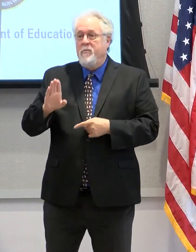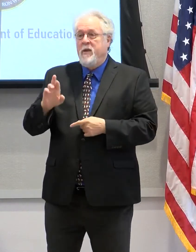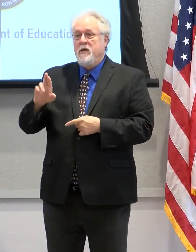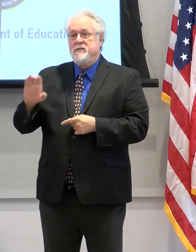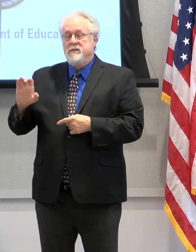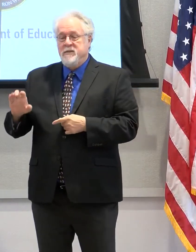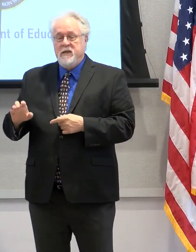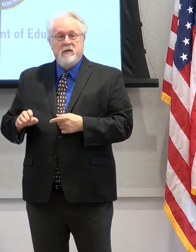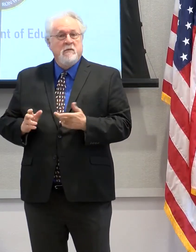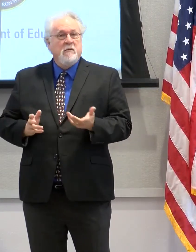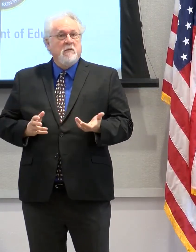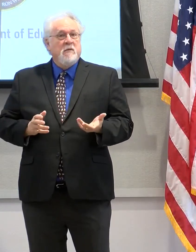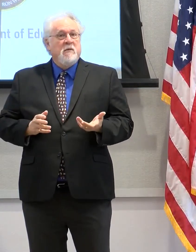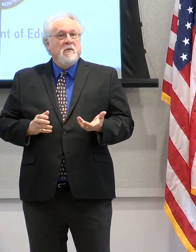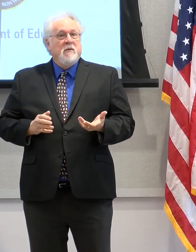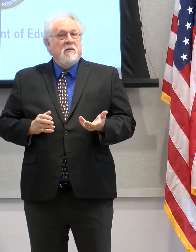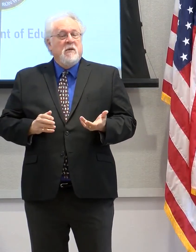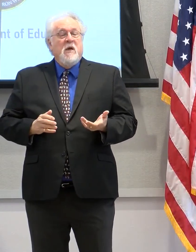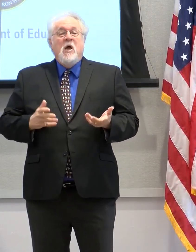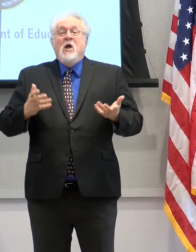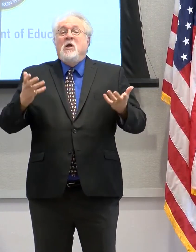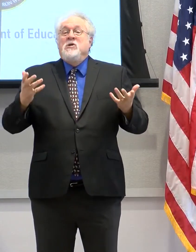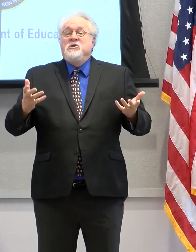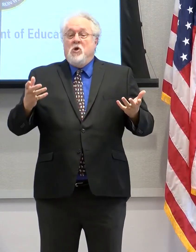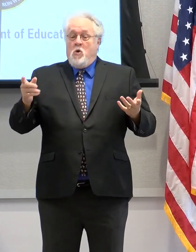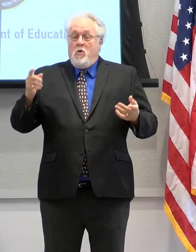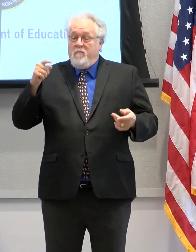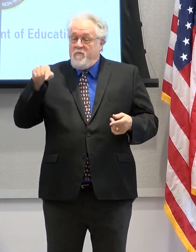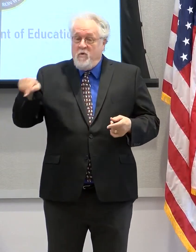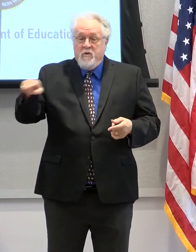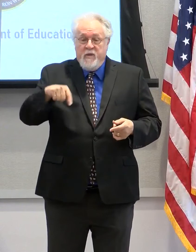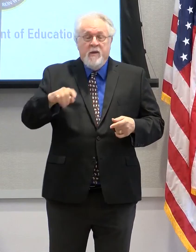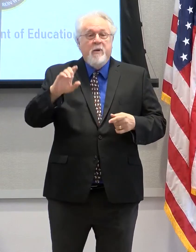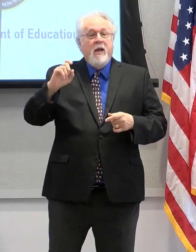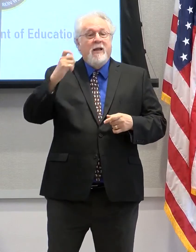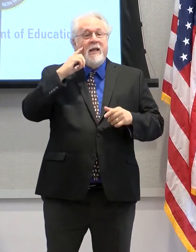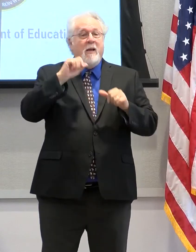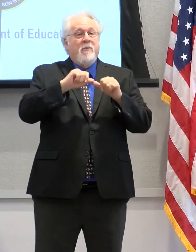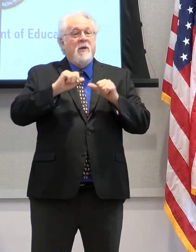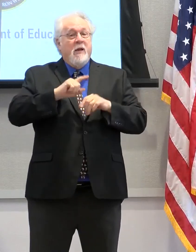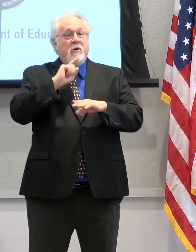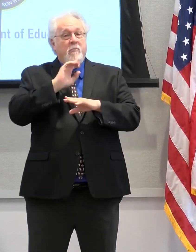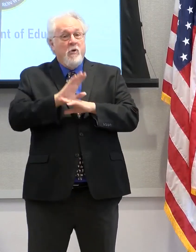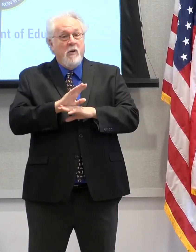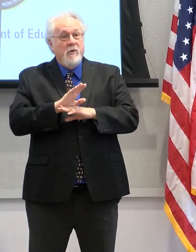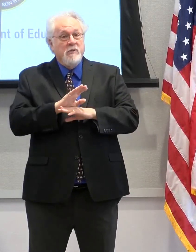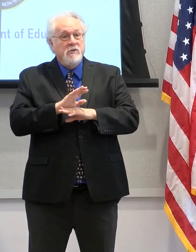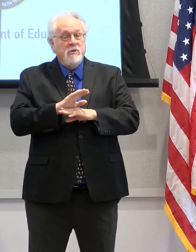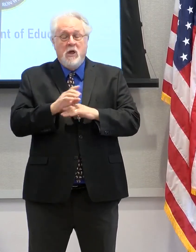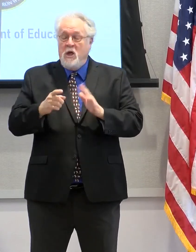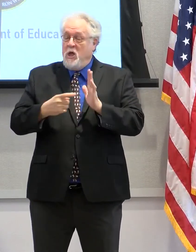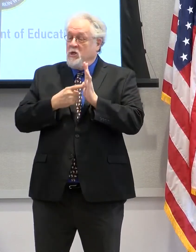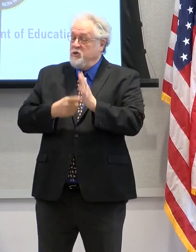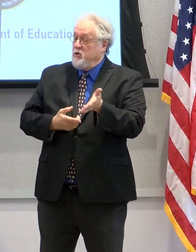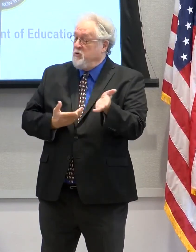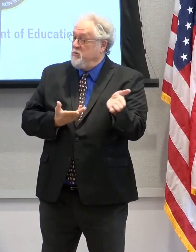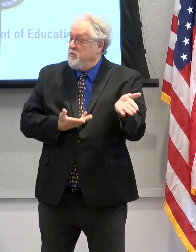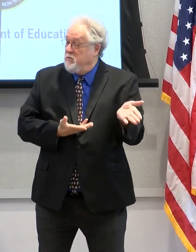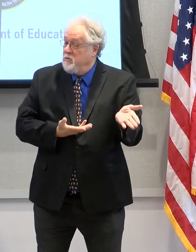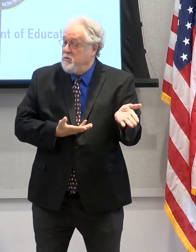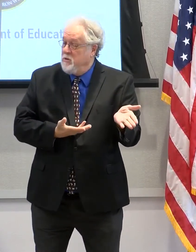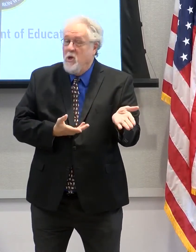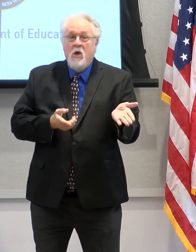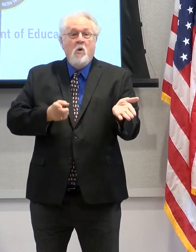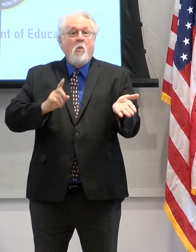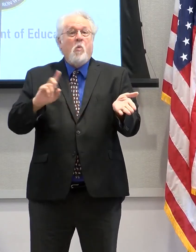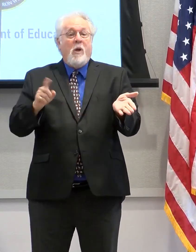to BRCC. So for them, what the Capital Area Promise does is it shows them the